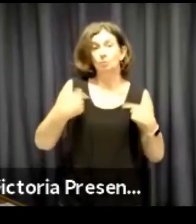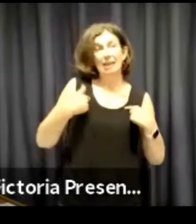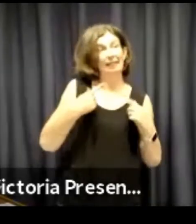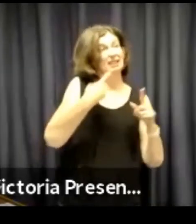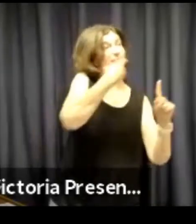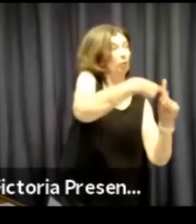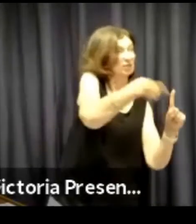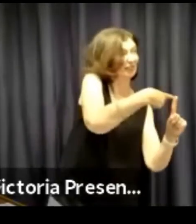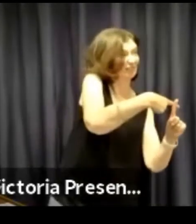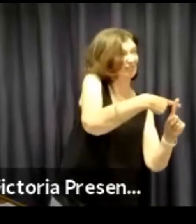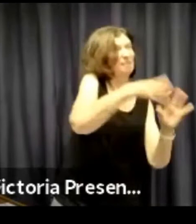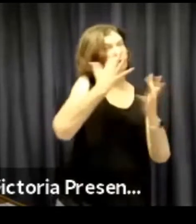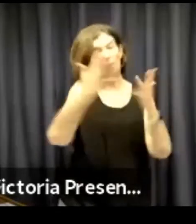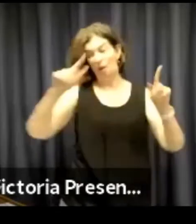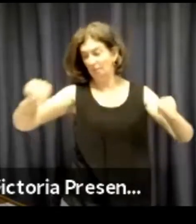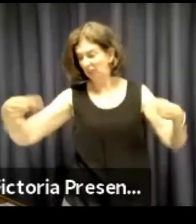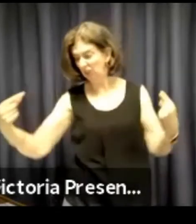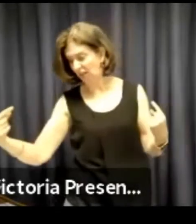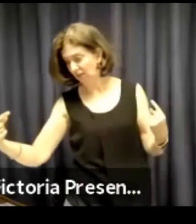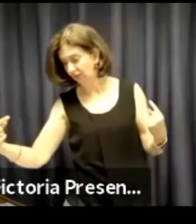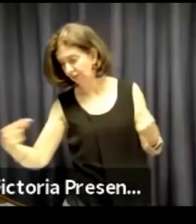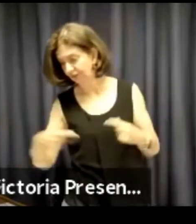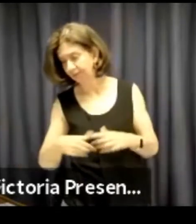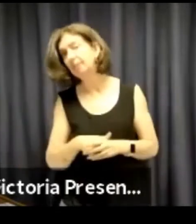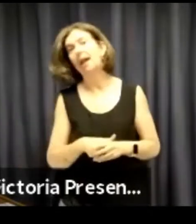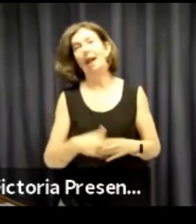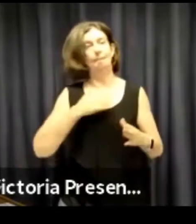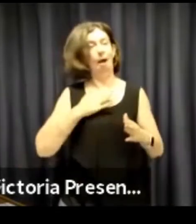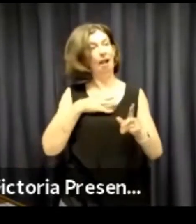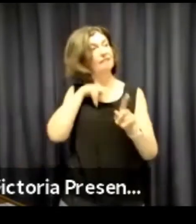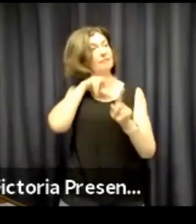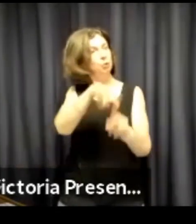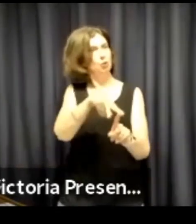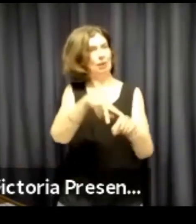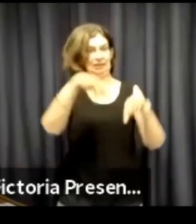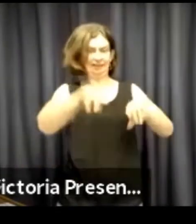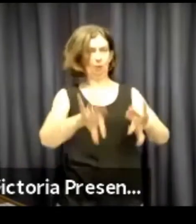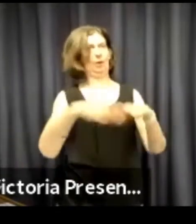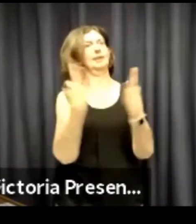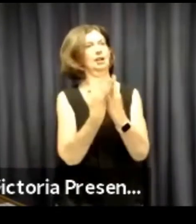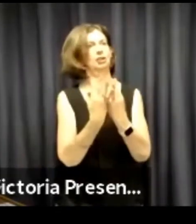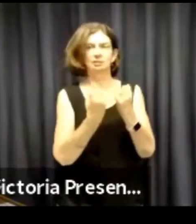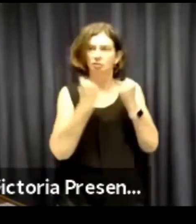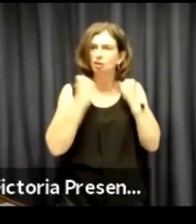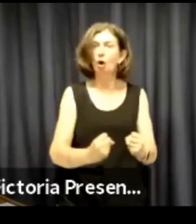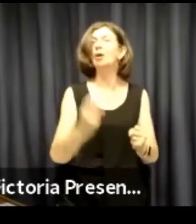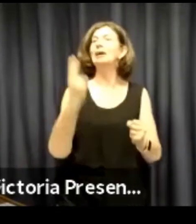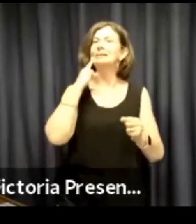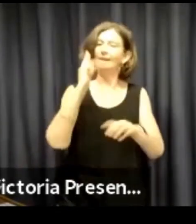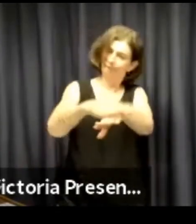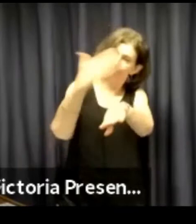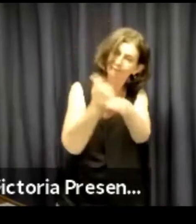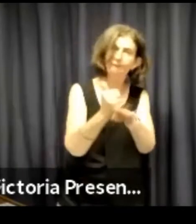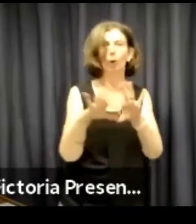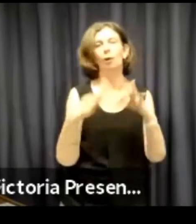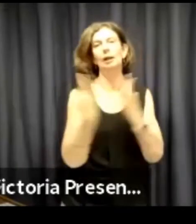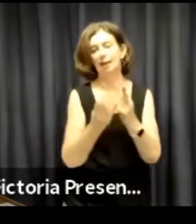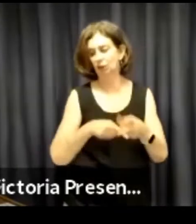And it had been the staff managing. And it's had its positives, but also some challenges. But it's